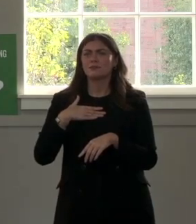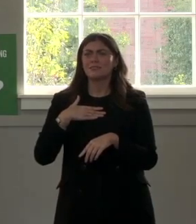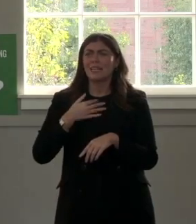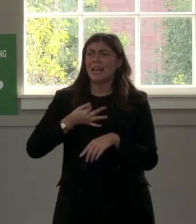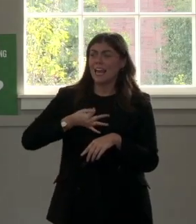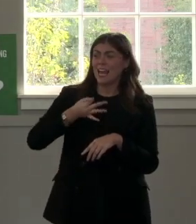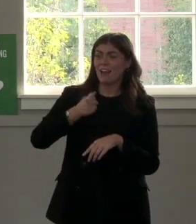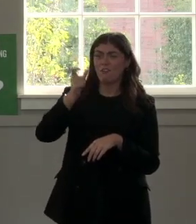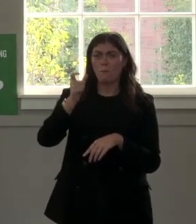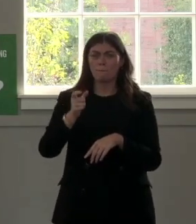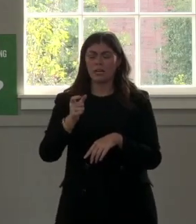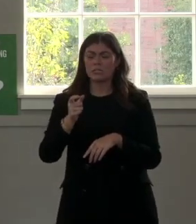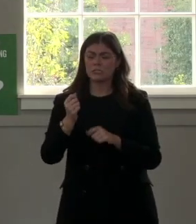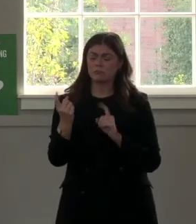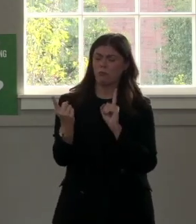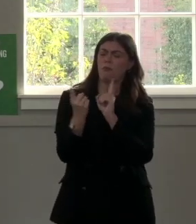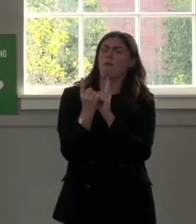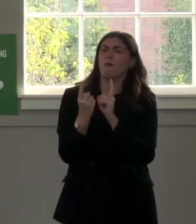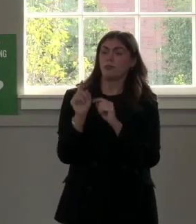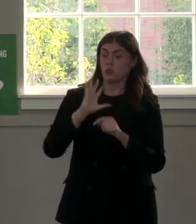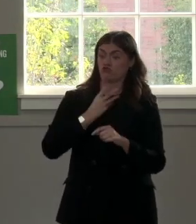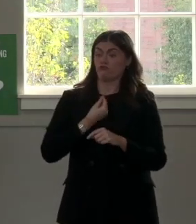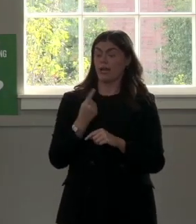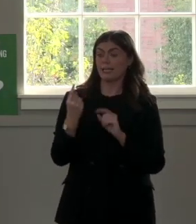If somebody comes to you on their trams. How do we deal with this?